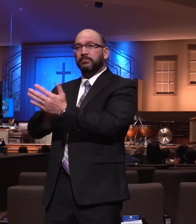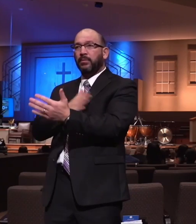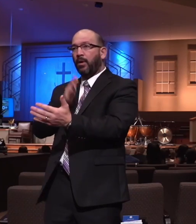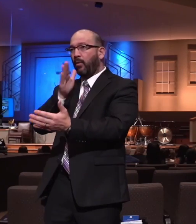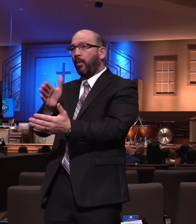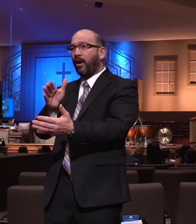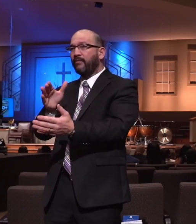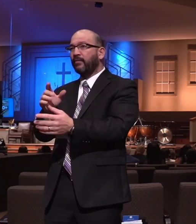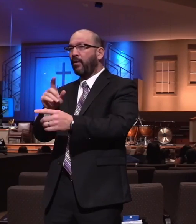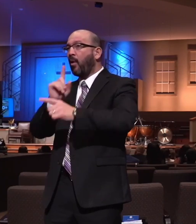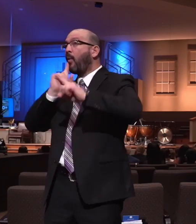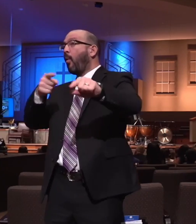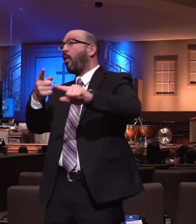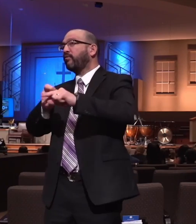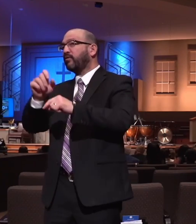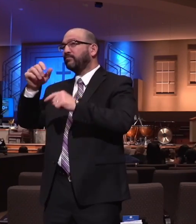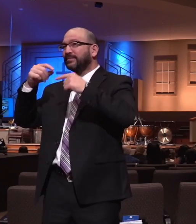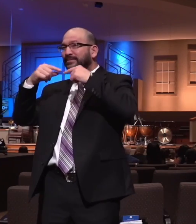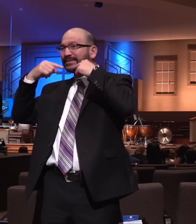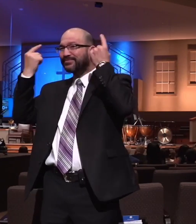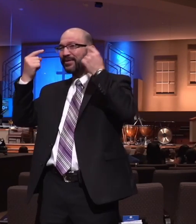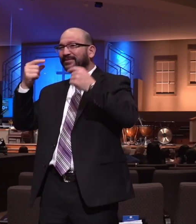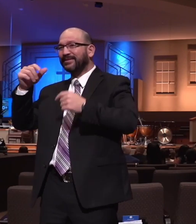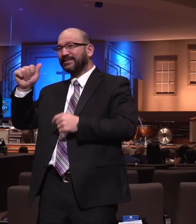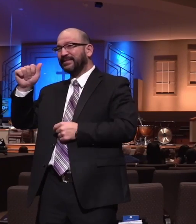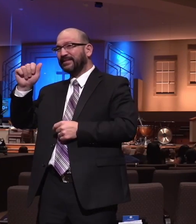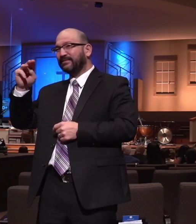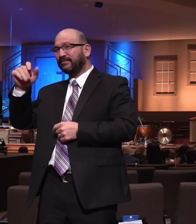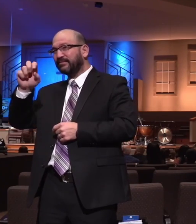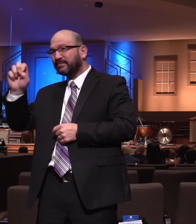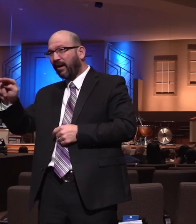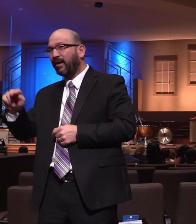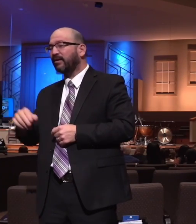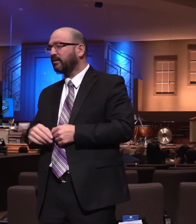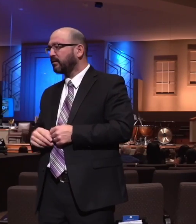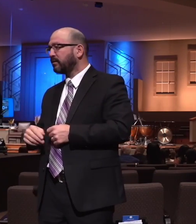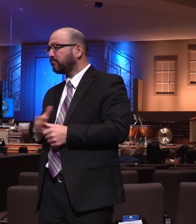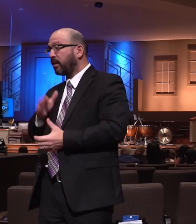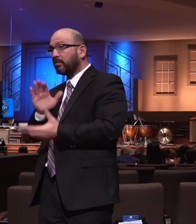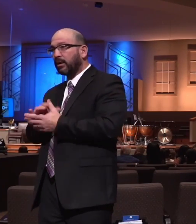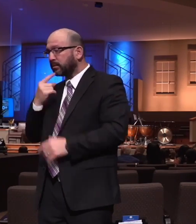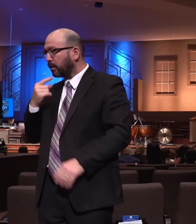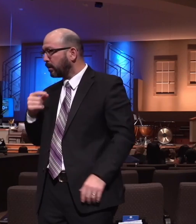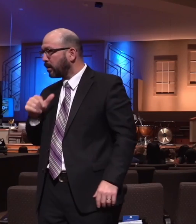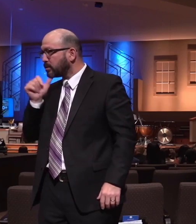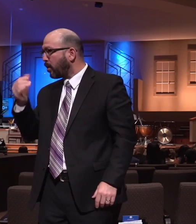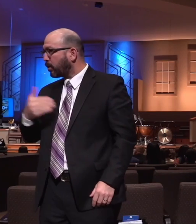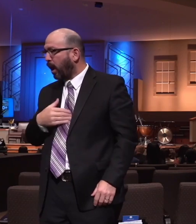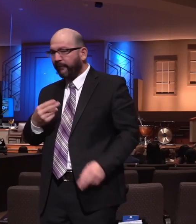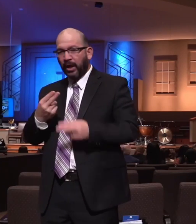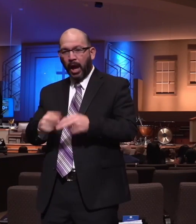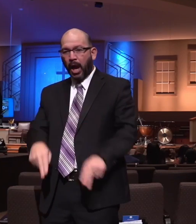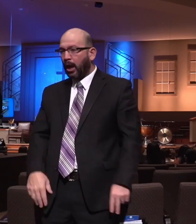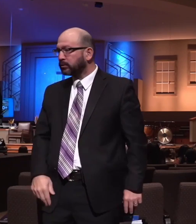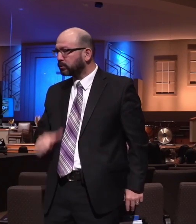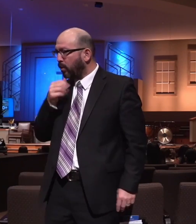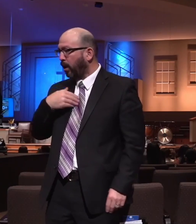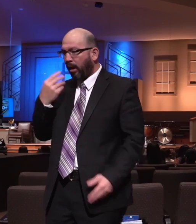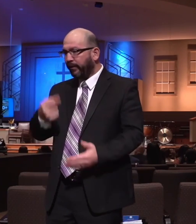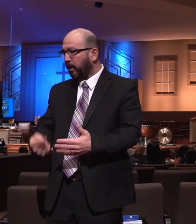But almost every time she'll come home, and she'll say, you cannot believe, they don't even have eggs. They don't even have this. I remember the